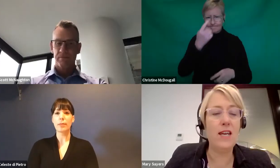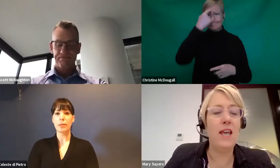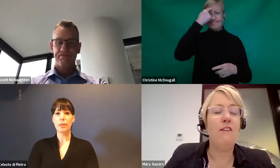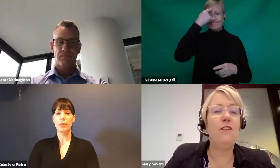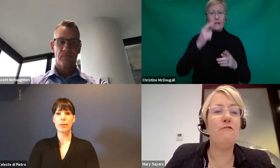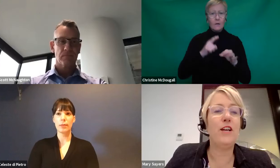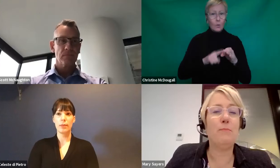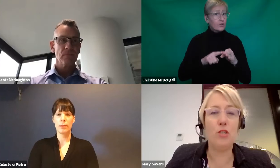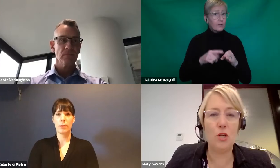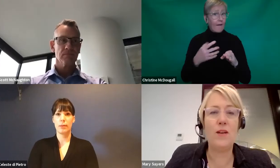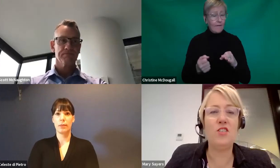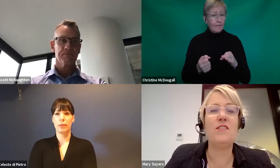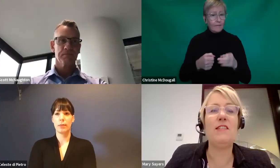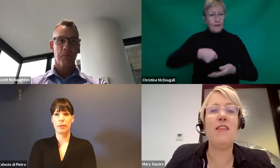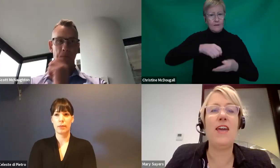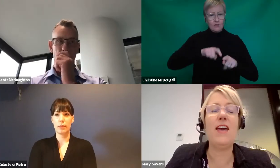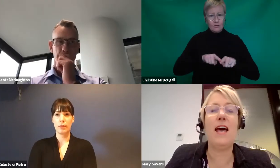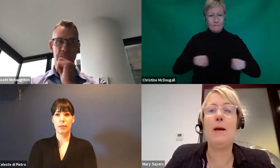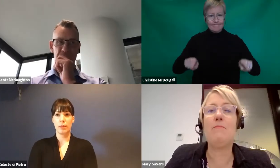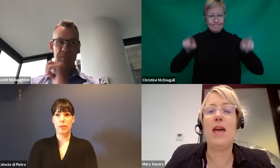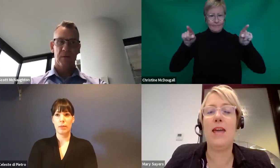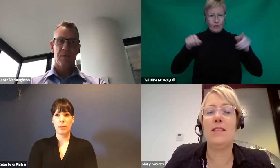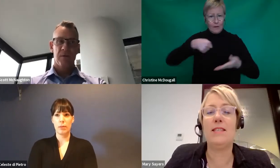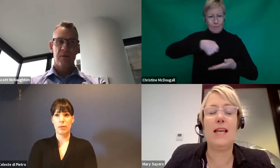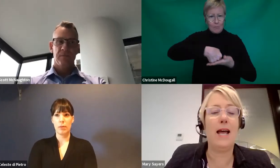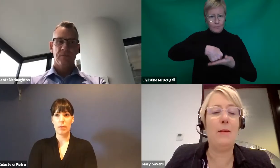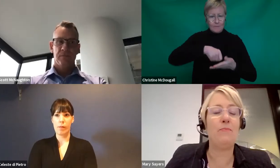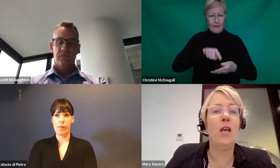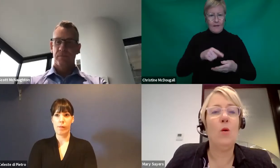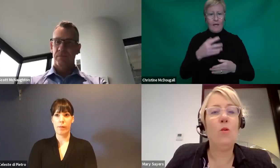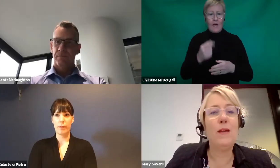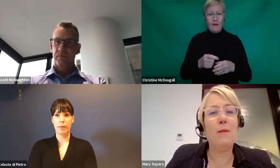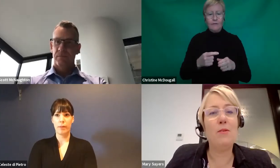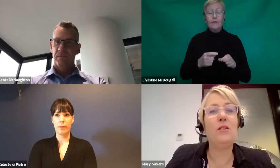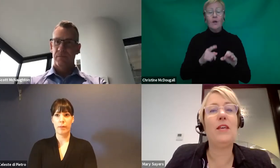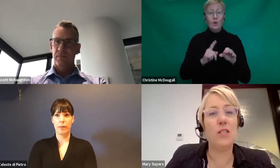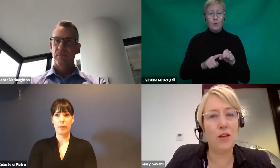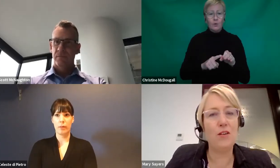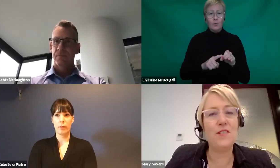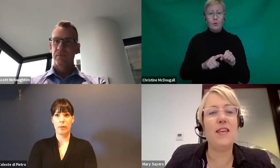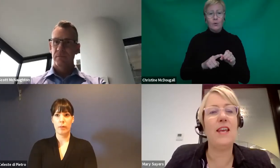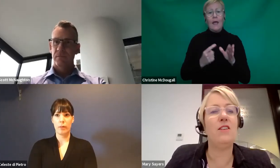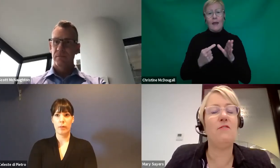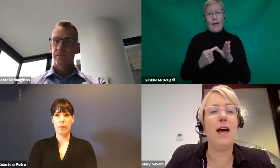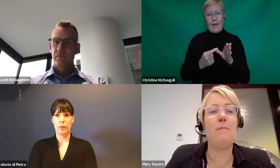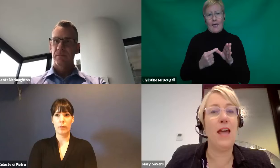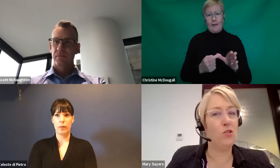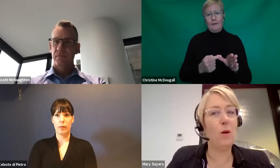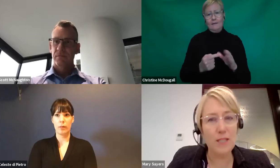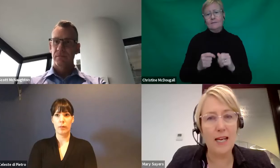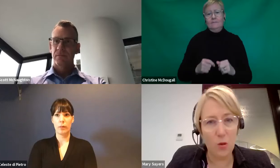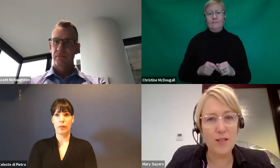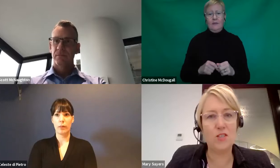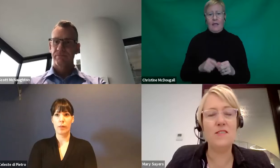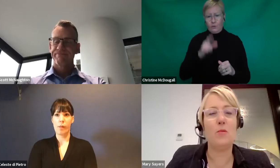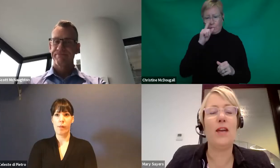screen. Feel free to put your questions in there. And we'll be able to get to those at the end of our